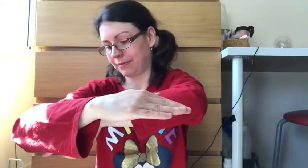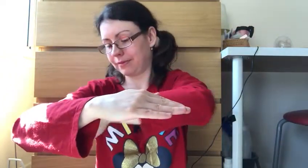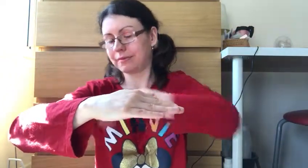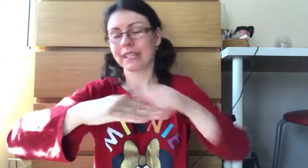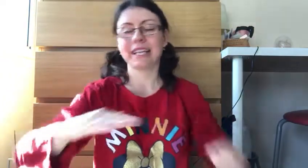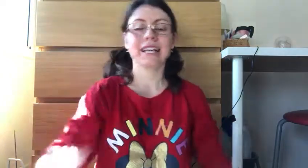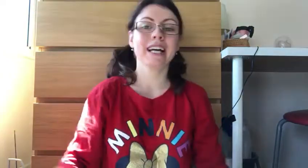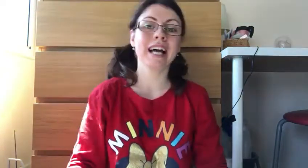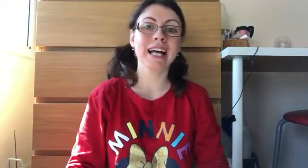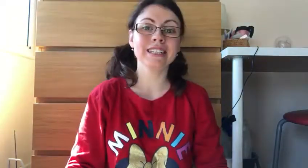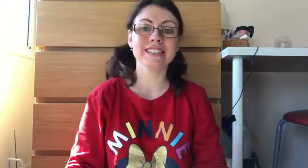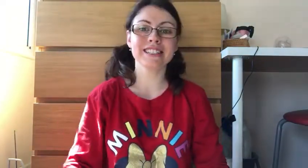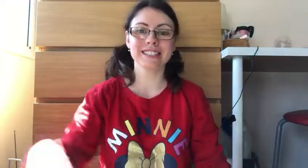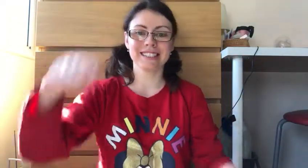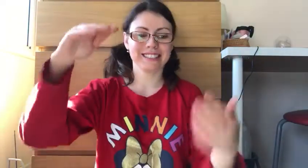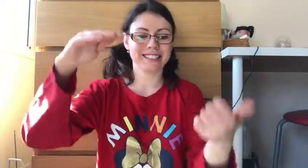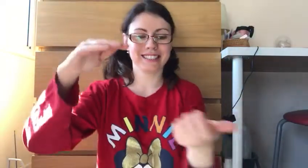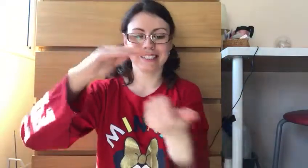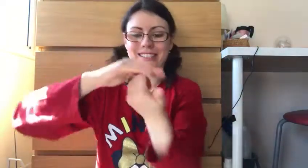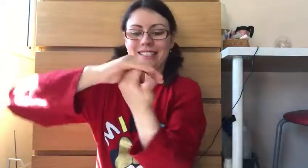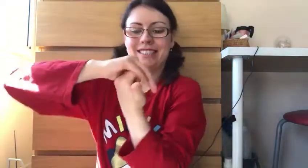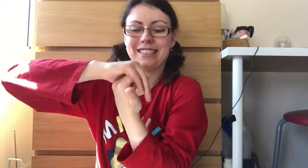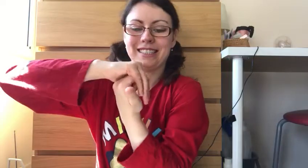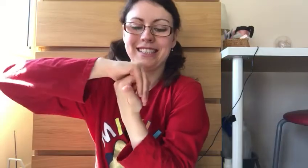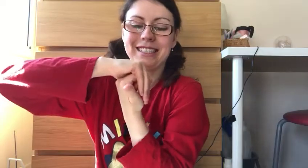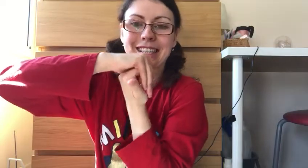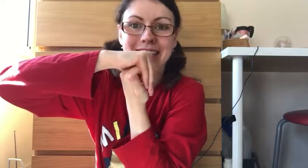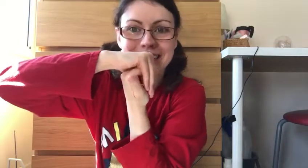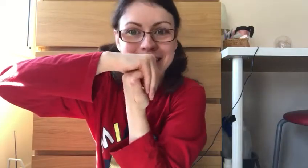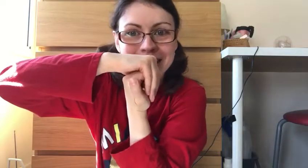And turtles.